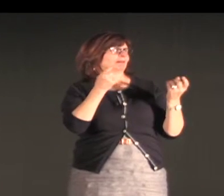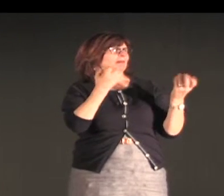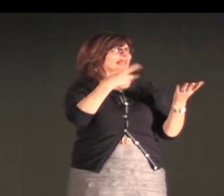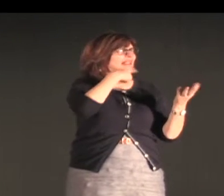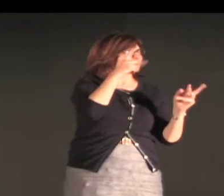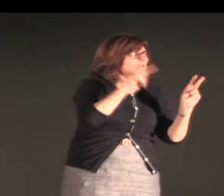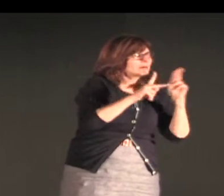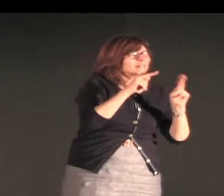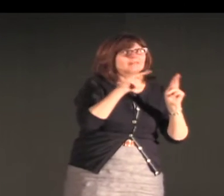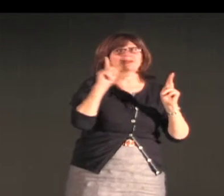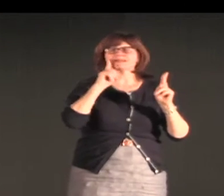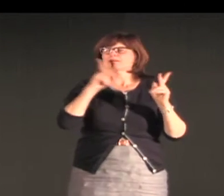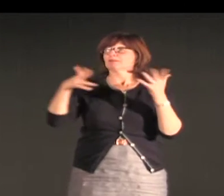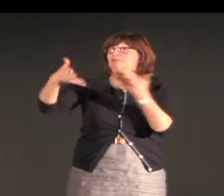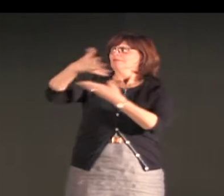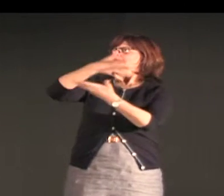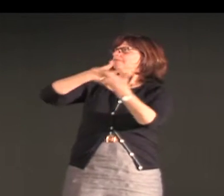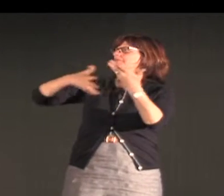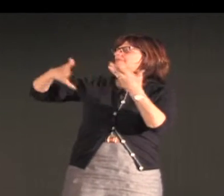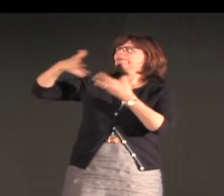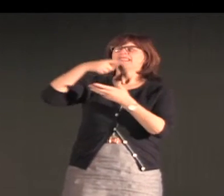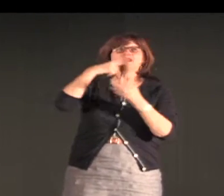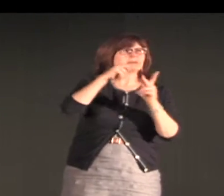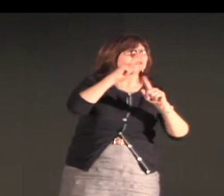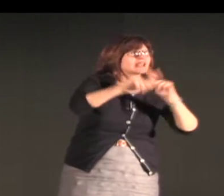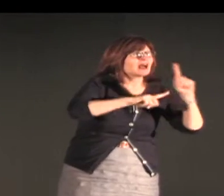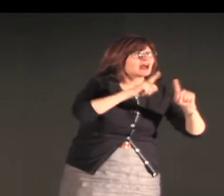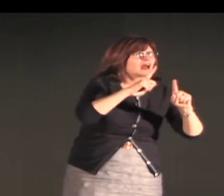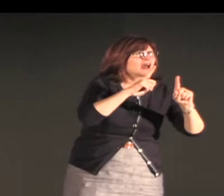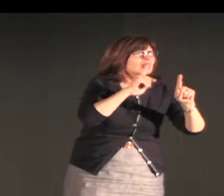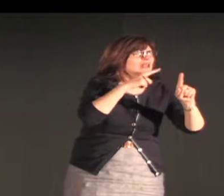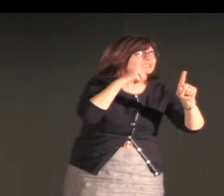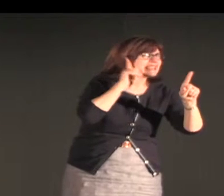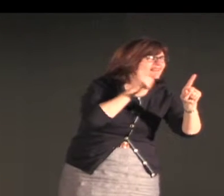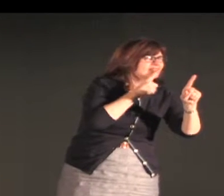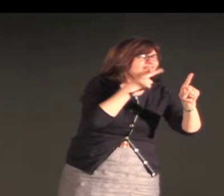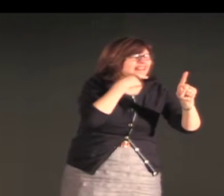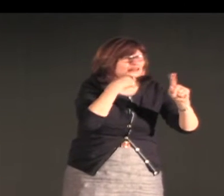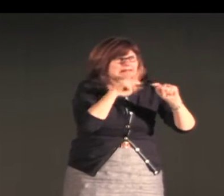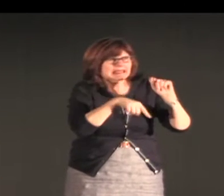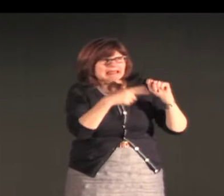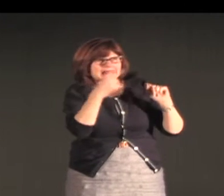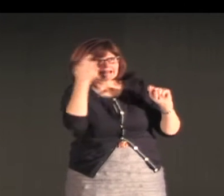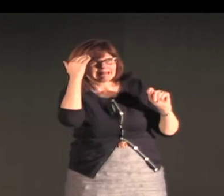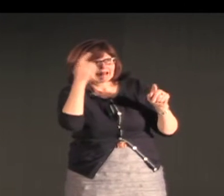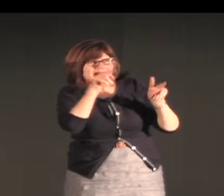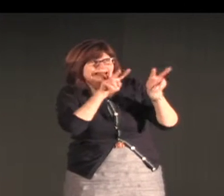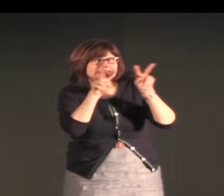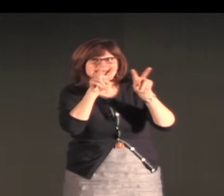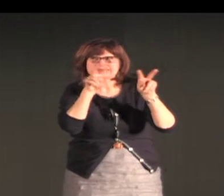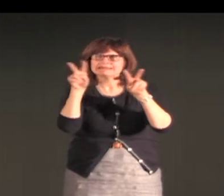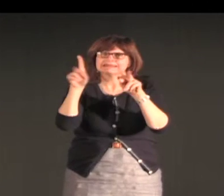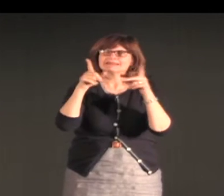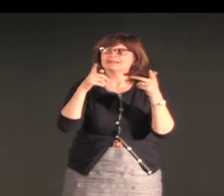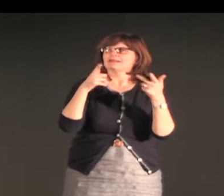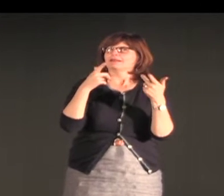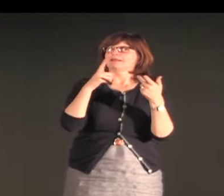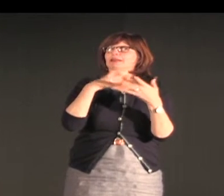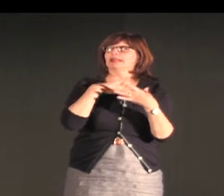And the only other place I had that same feeling was Gallaudet. I mean, they were—everybody was signing. I didn't know who was hearing and who—and who was deaf. It